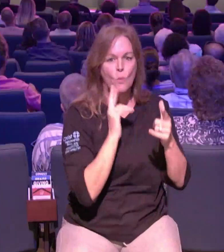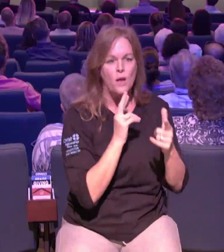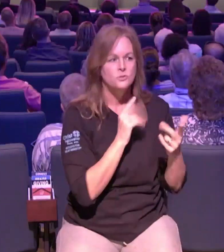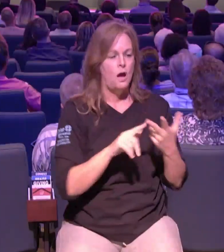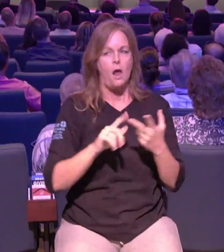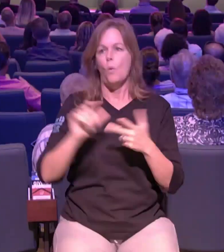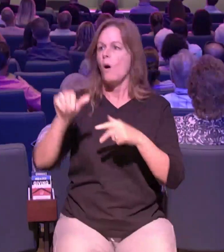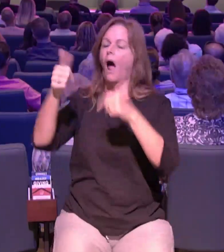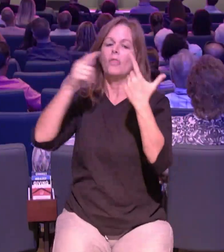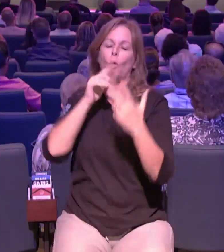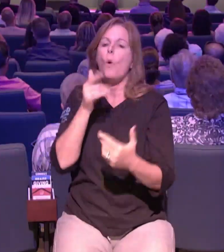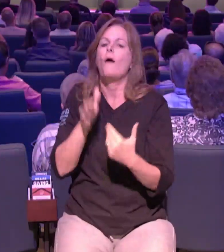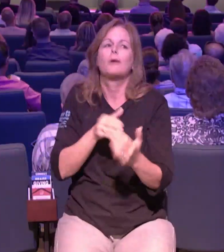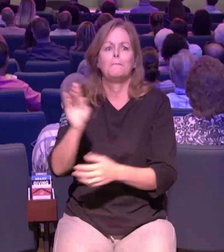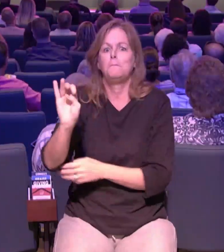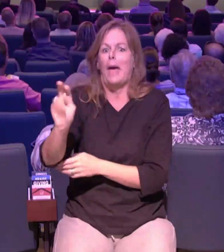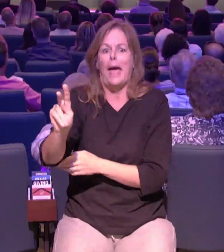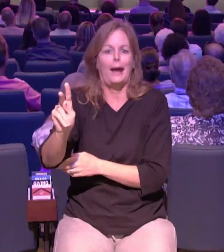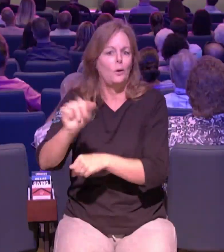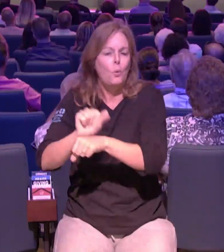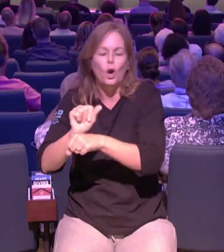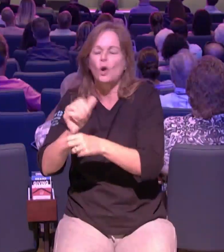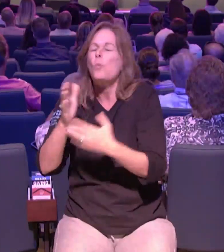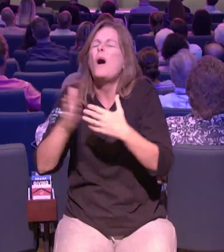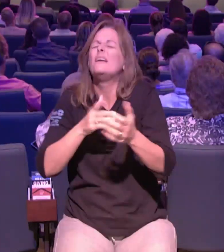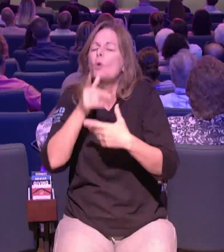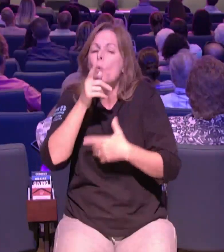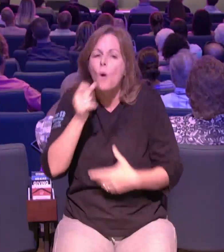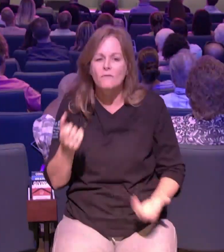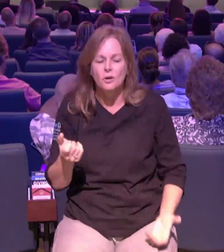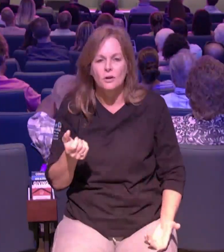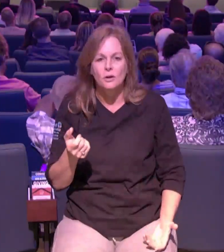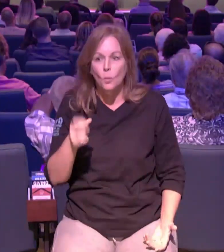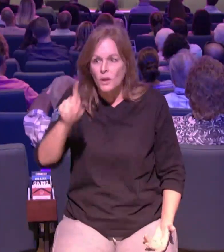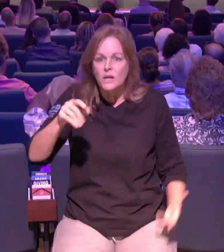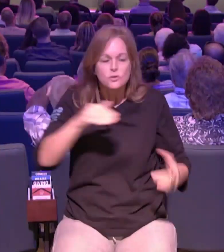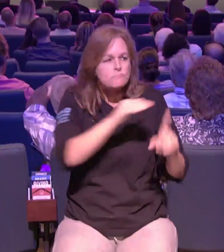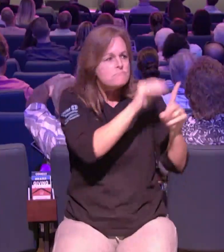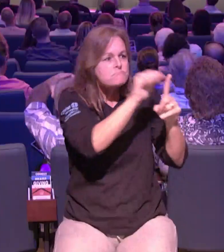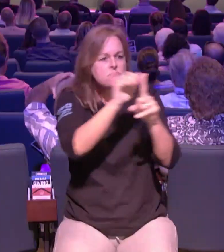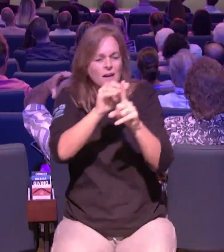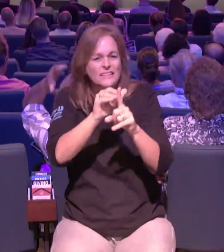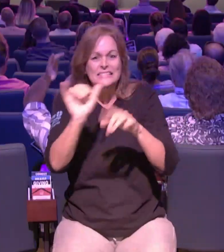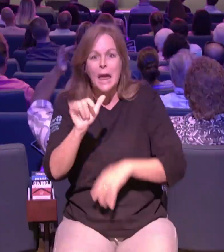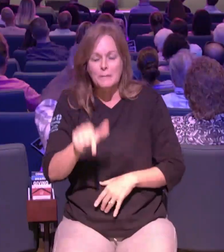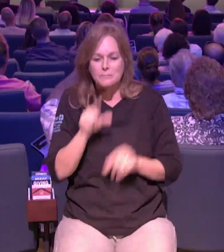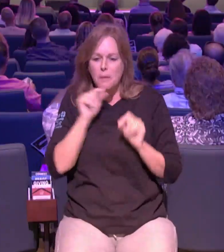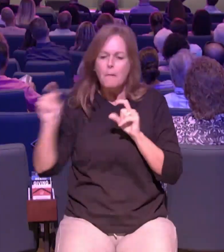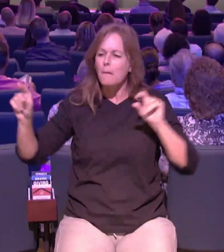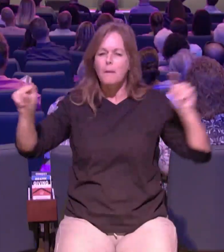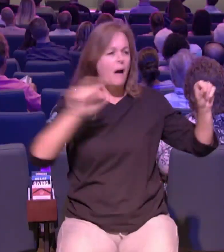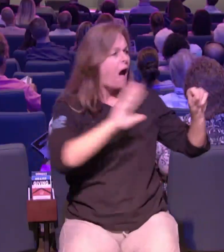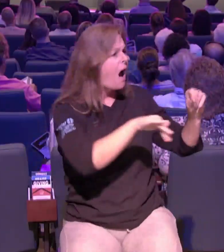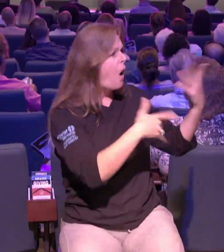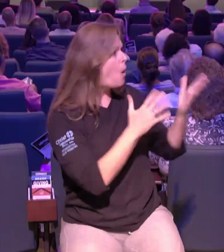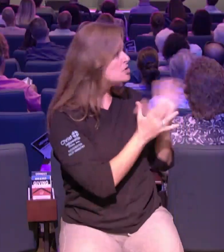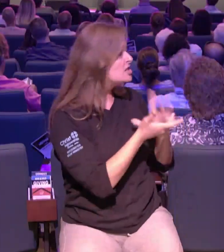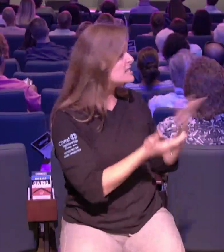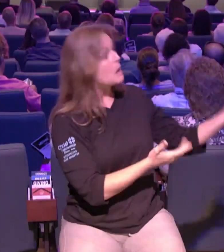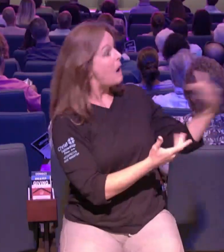just easter and christmas thank god you know i'm saying we gotta help people we we don't need to keep jesus a secret we gotta get the word have you ever tried to